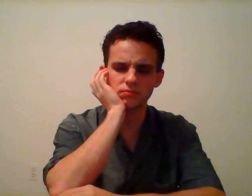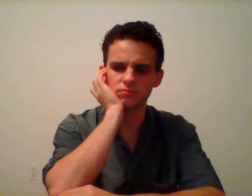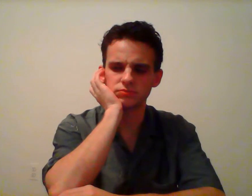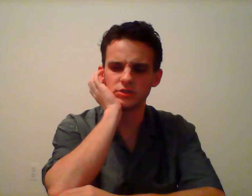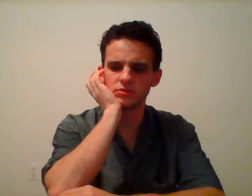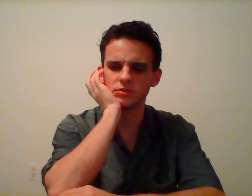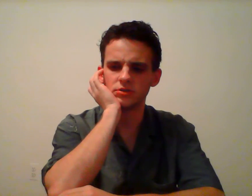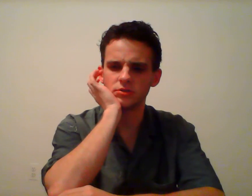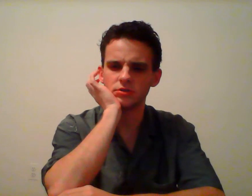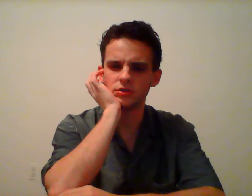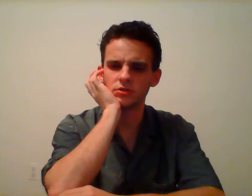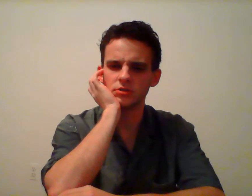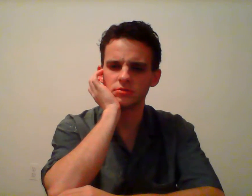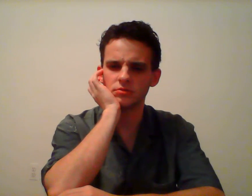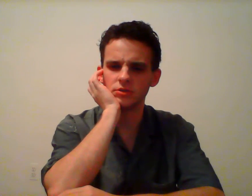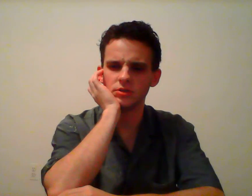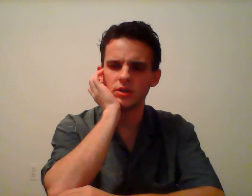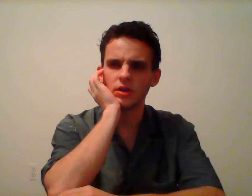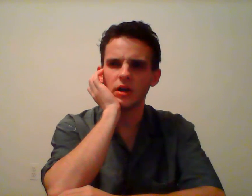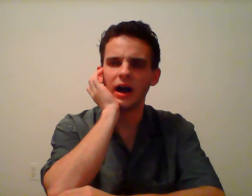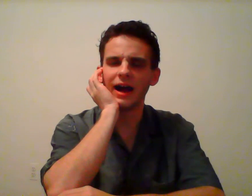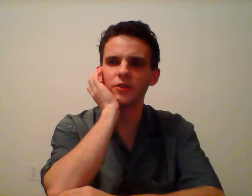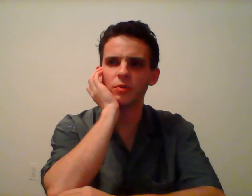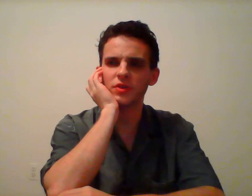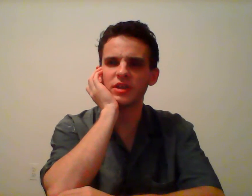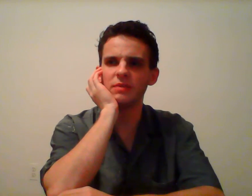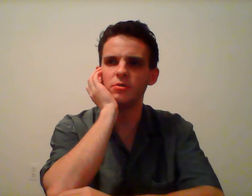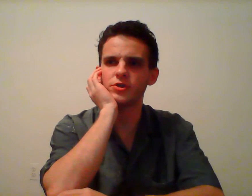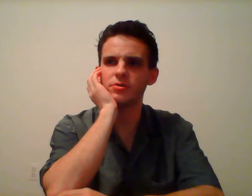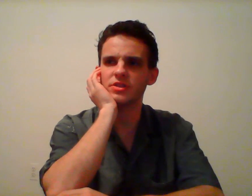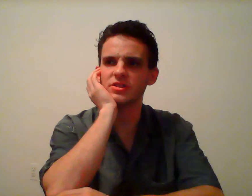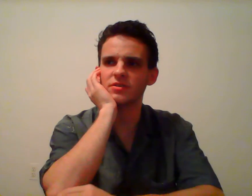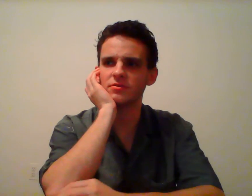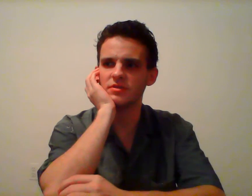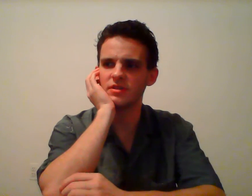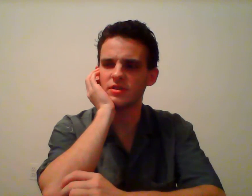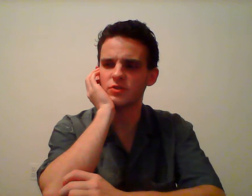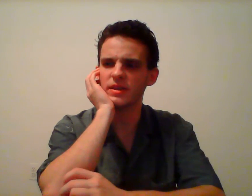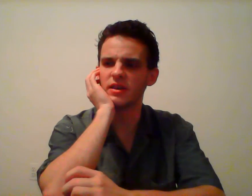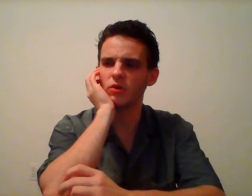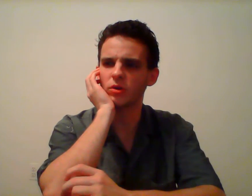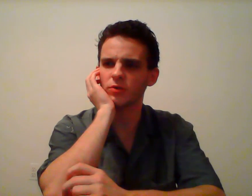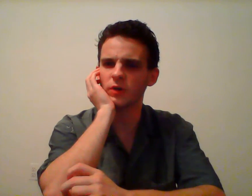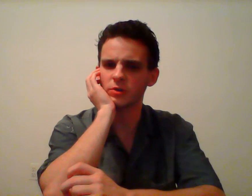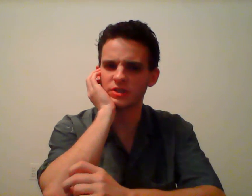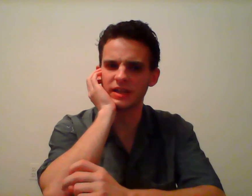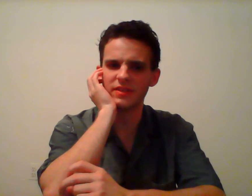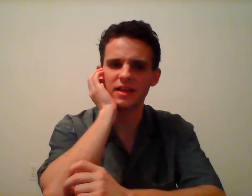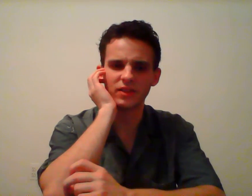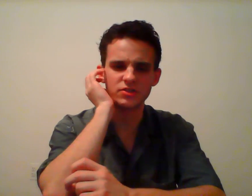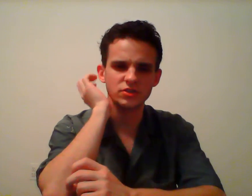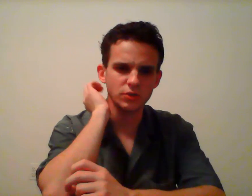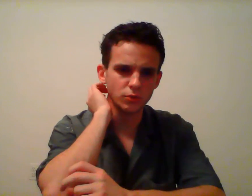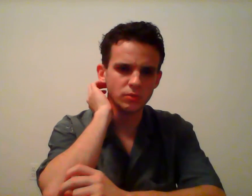either with a team who chooses the speaking order first and that lets you